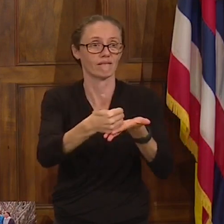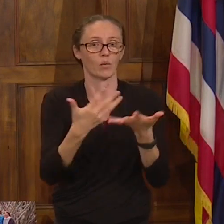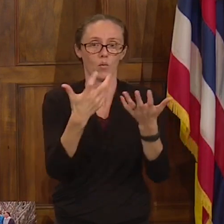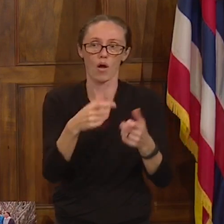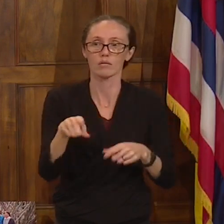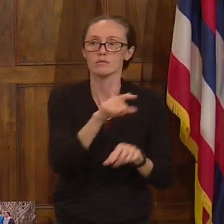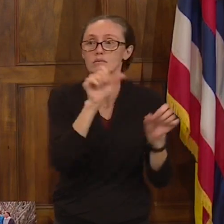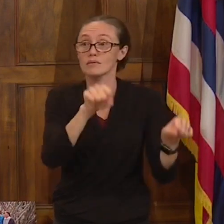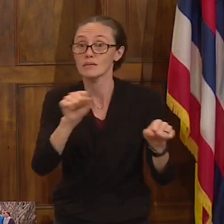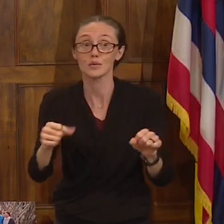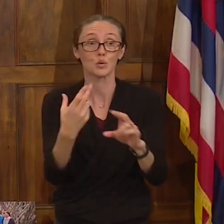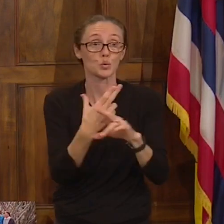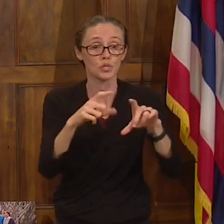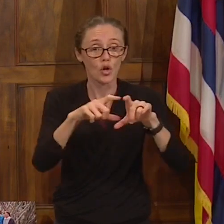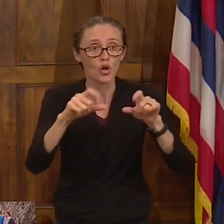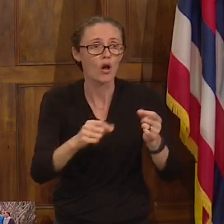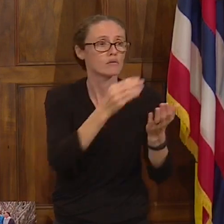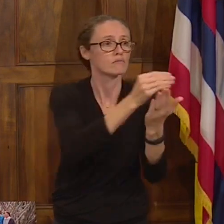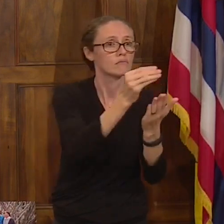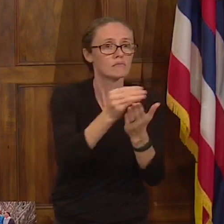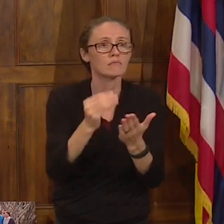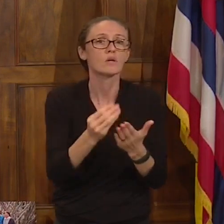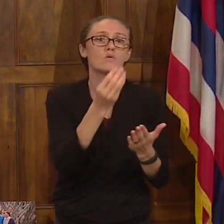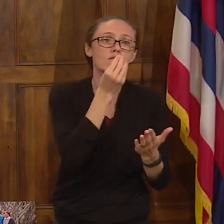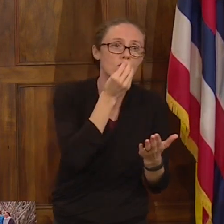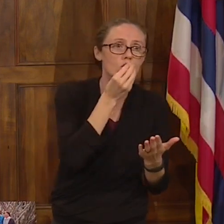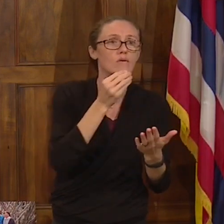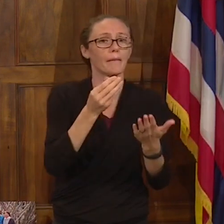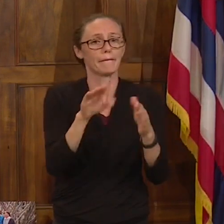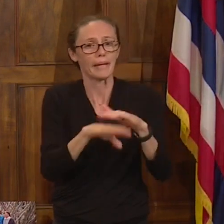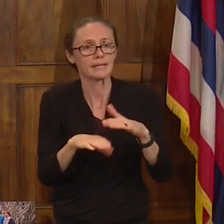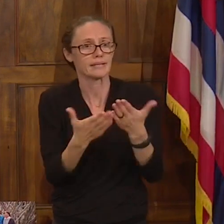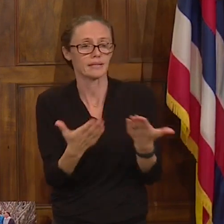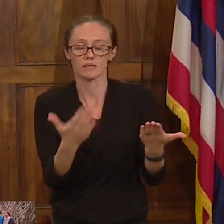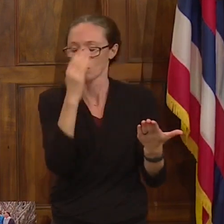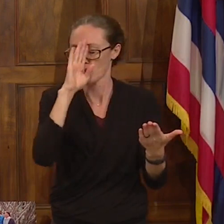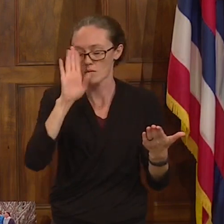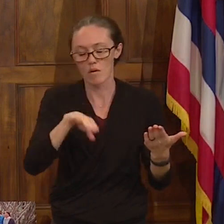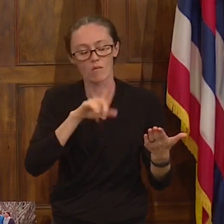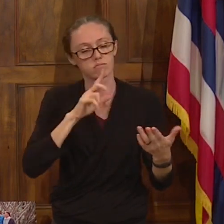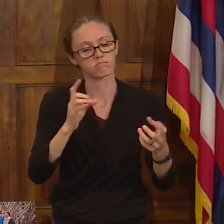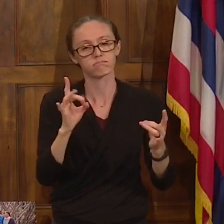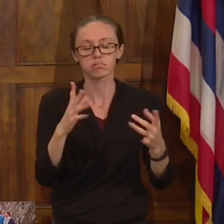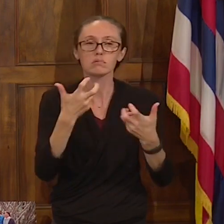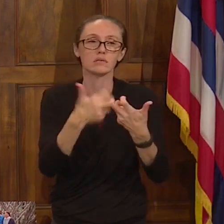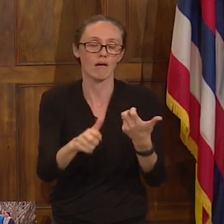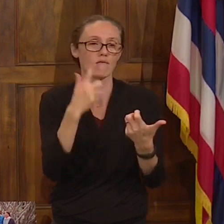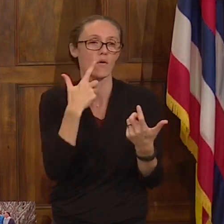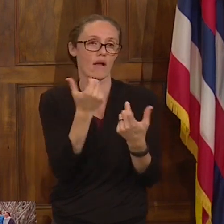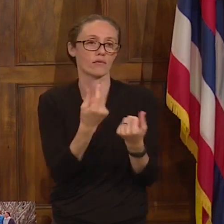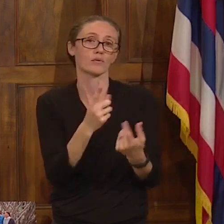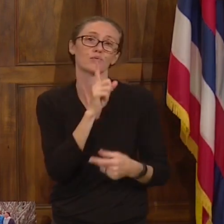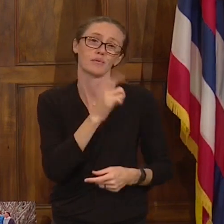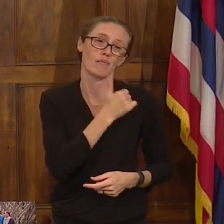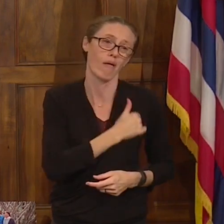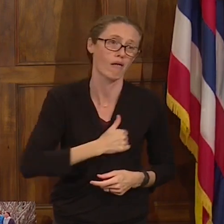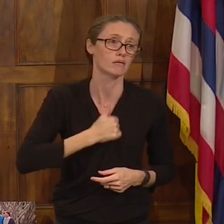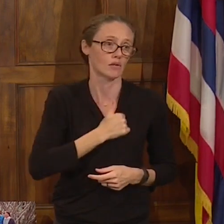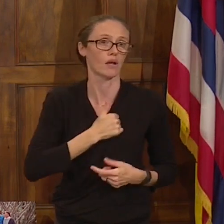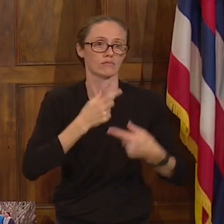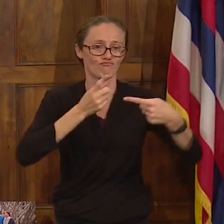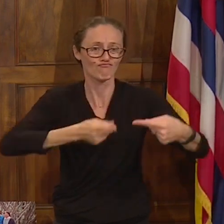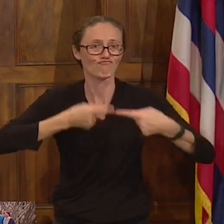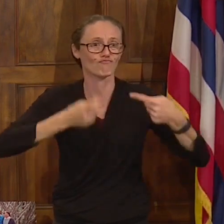get groceries, basic necessities. We know it's been really hard for everyone. We apologize for the difficulties in